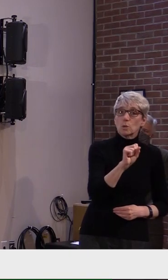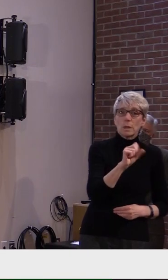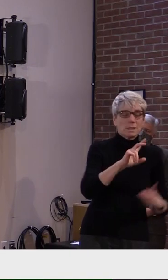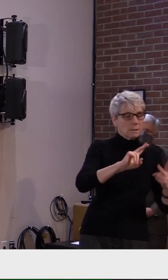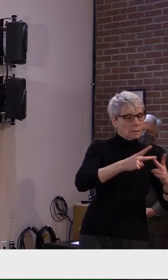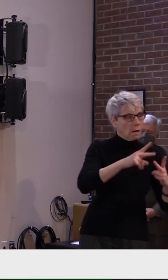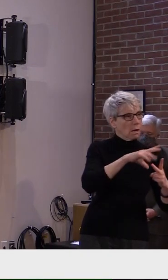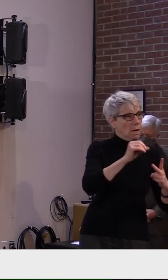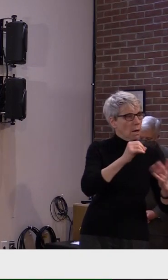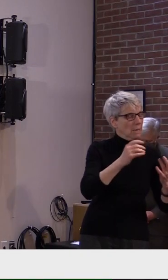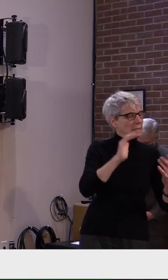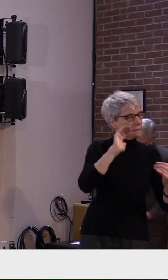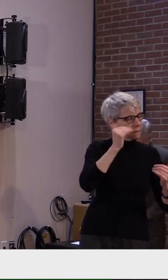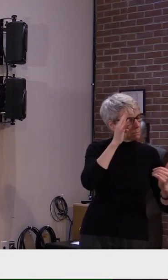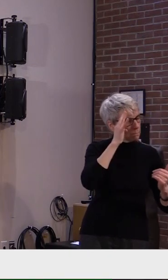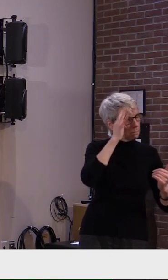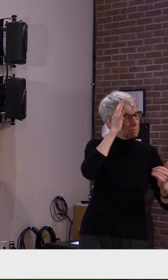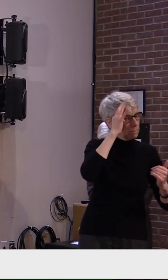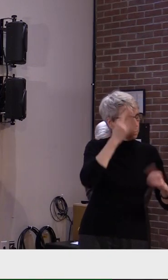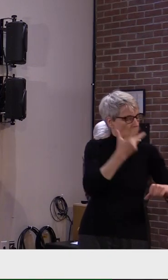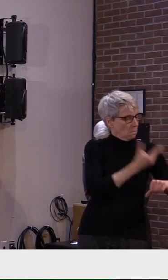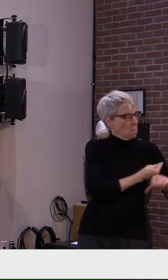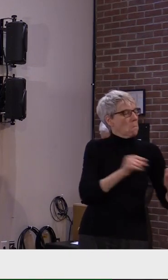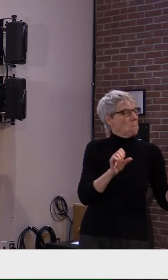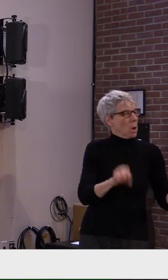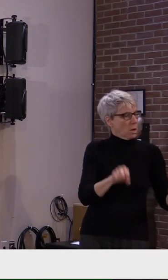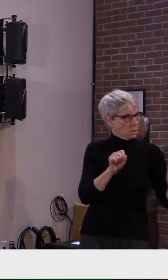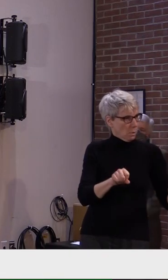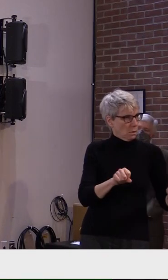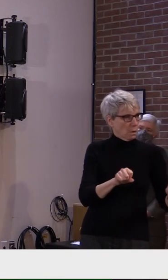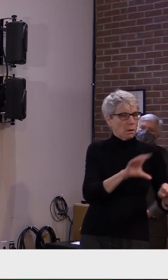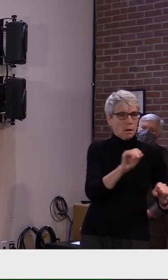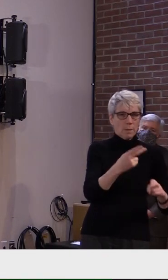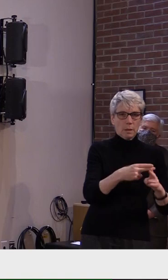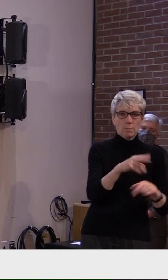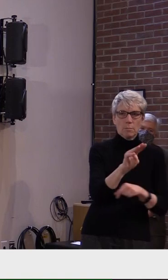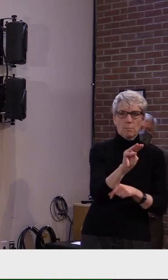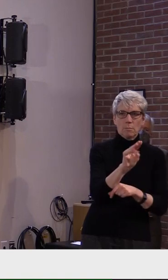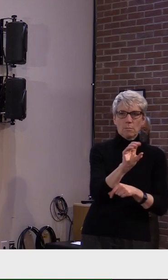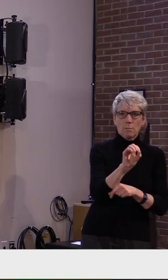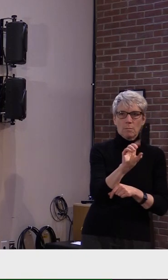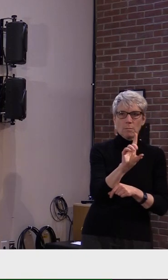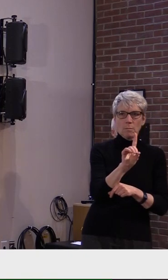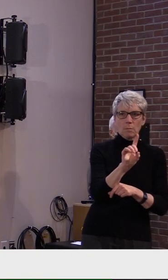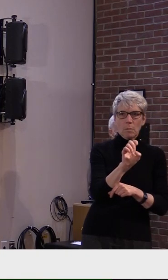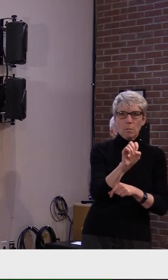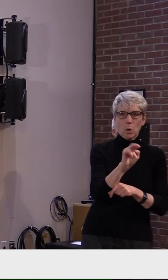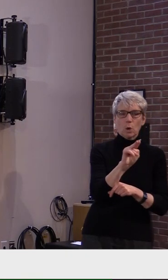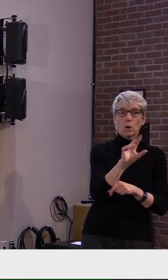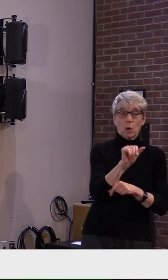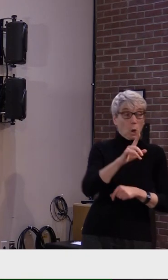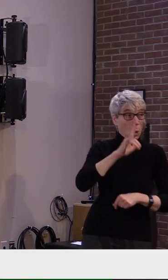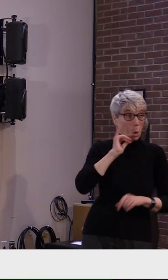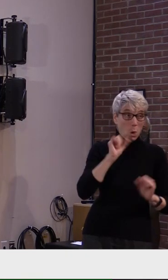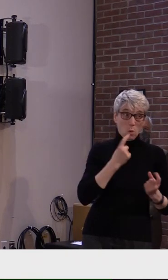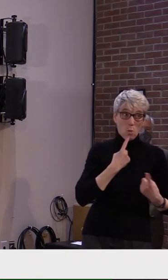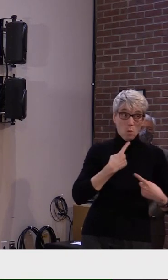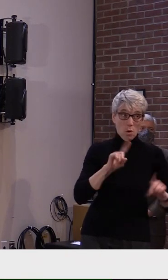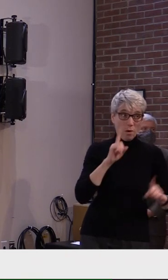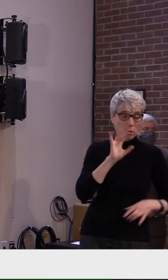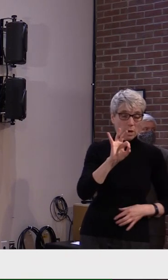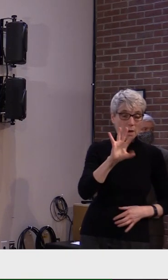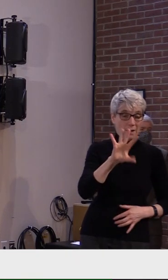which in a preliminary analysis may be nearly 95% effective. In addition to Pfizer's vaccine,